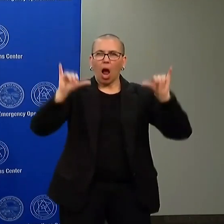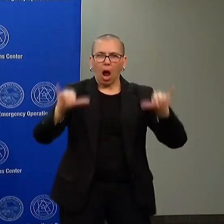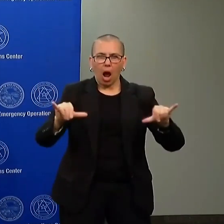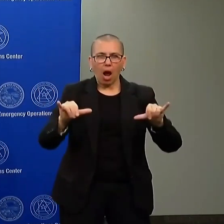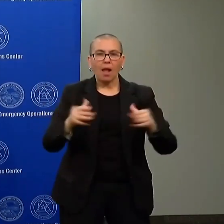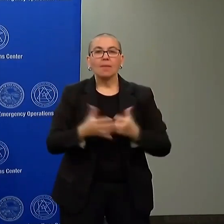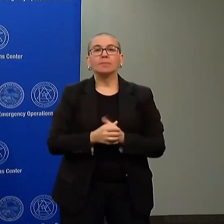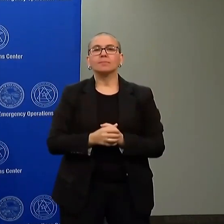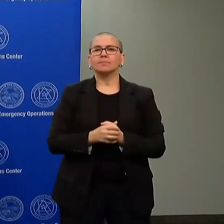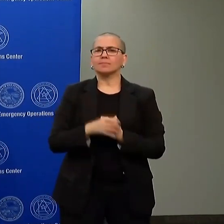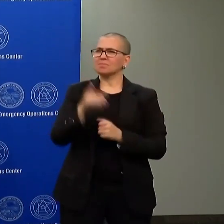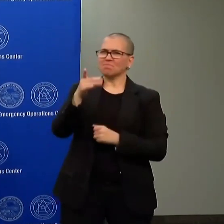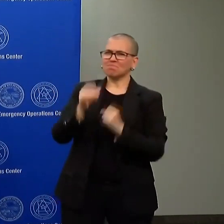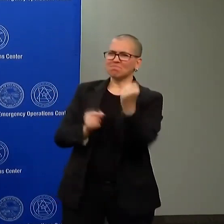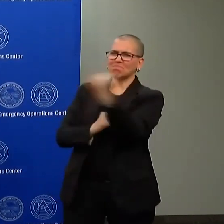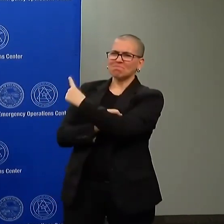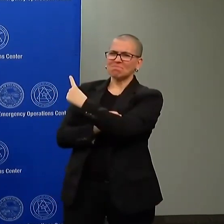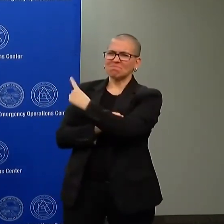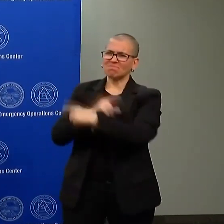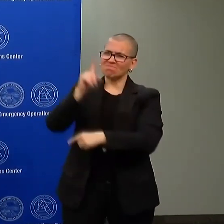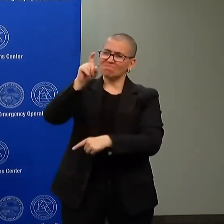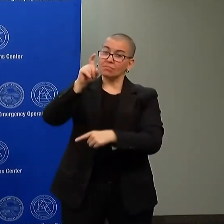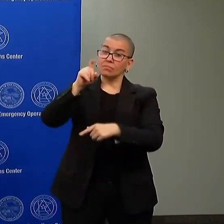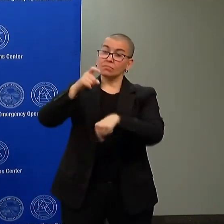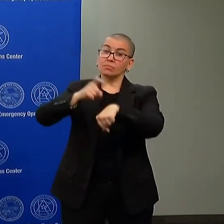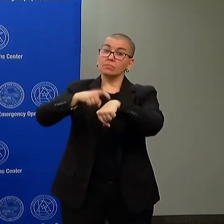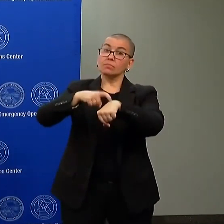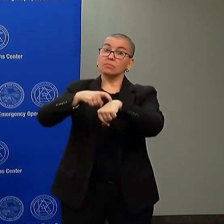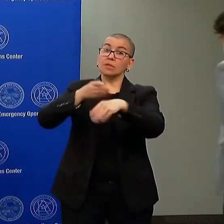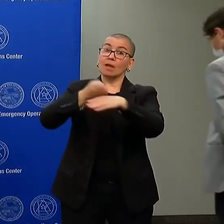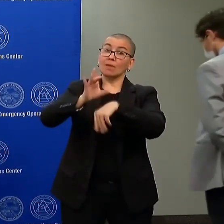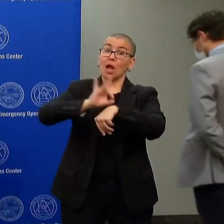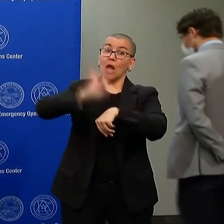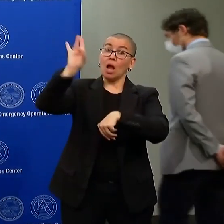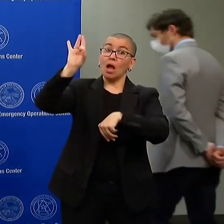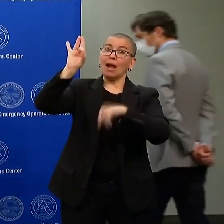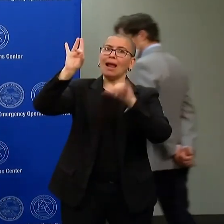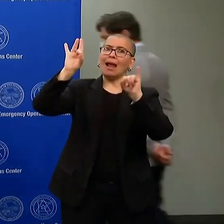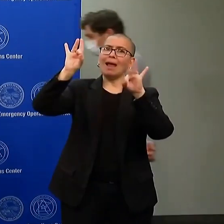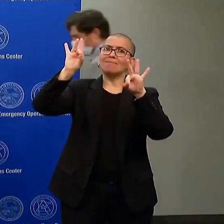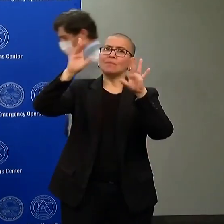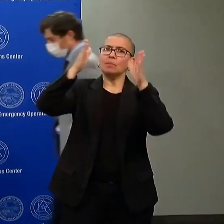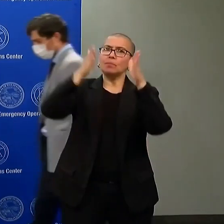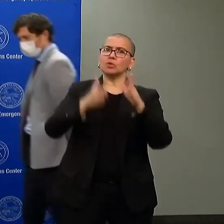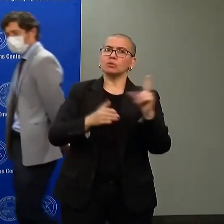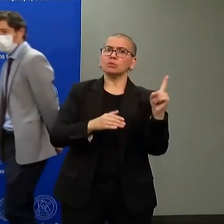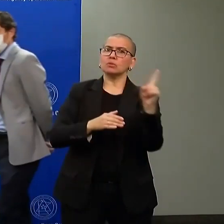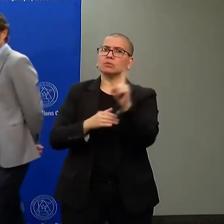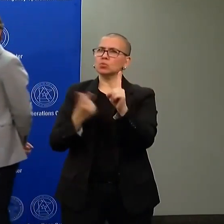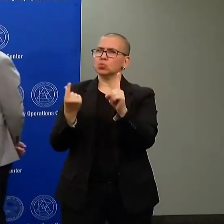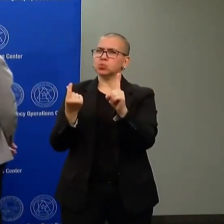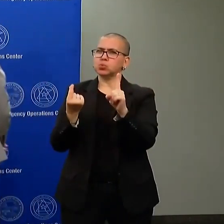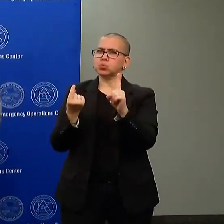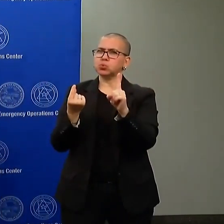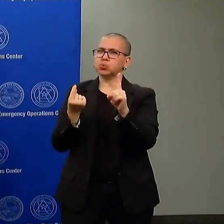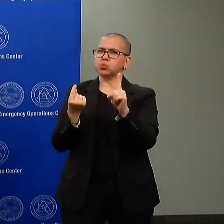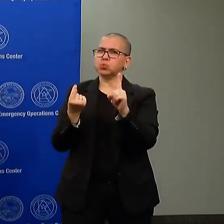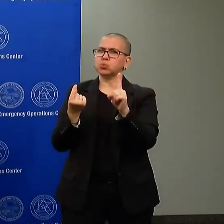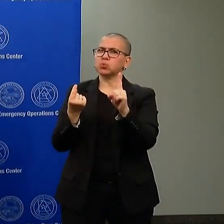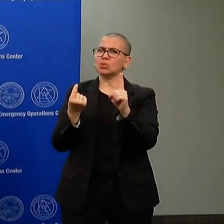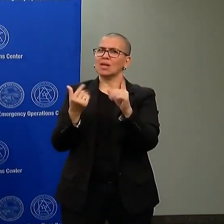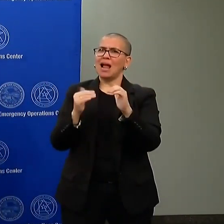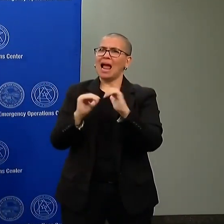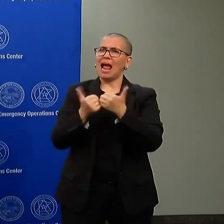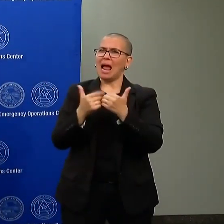aiding and abetting these folks and providing cover for these folks? And are you telling legitimate protesters to not